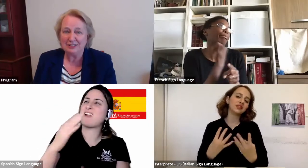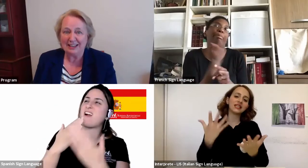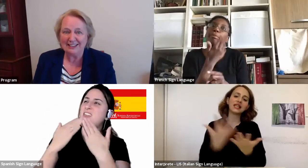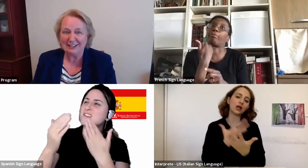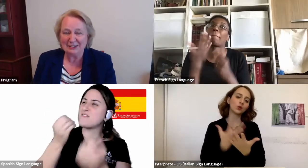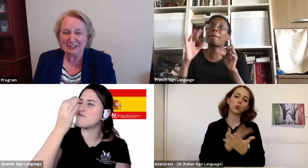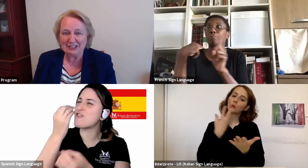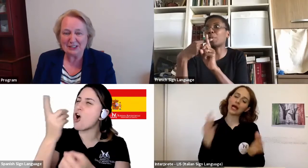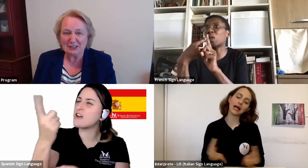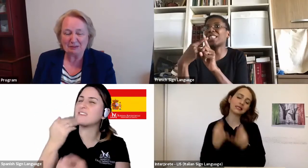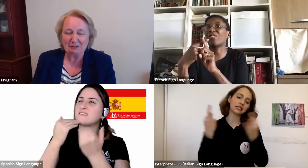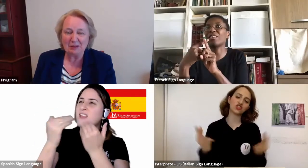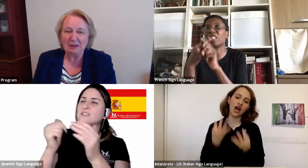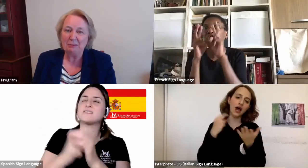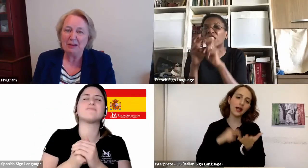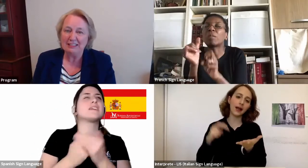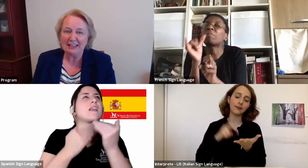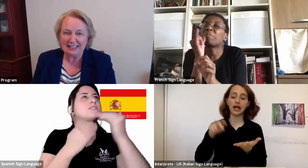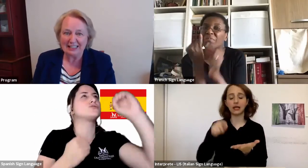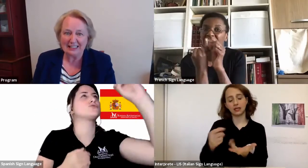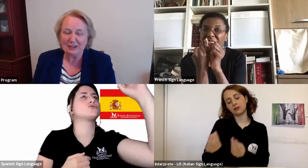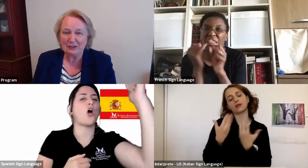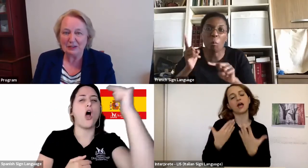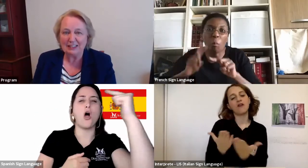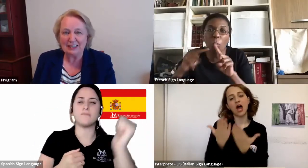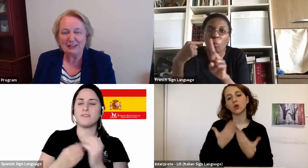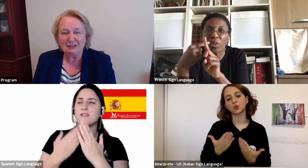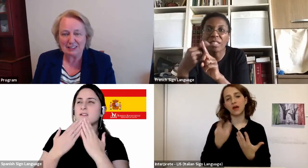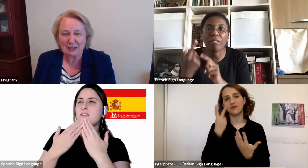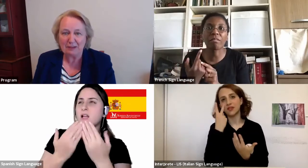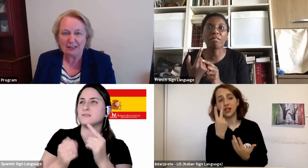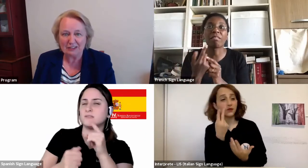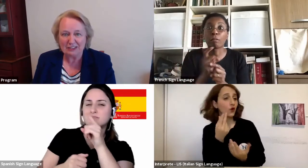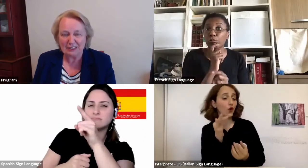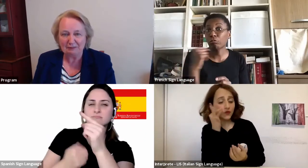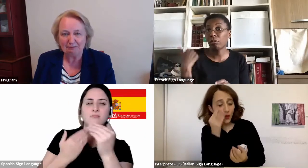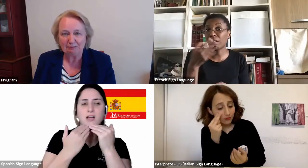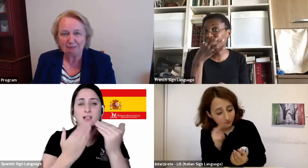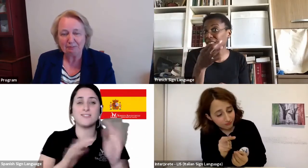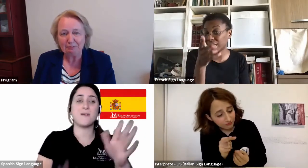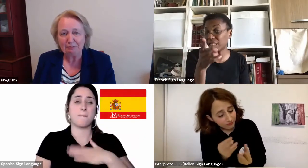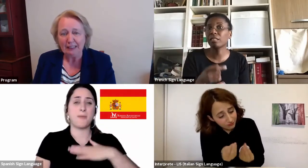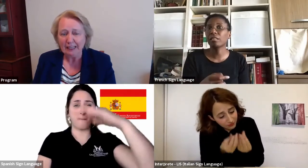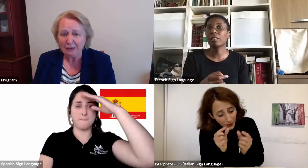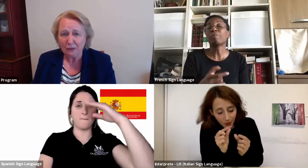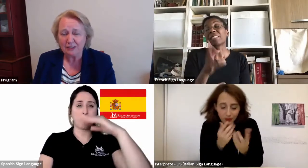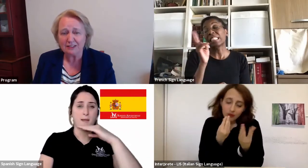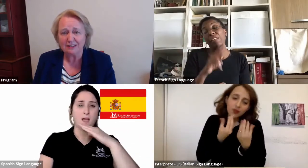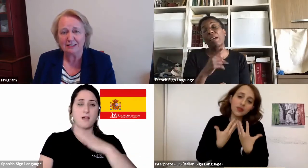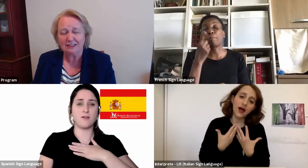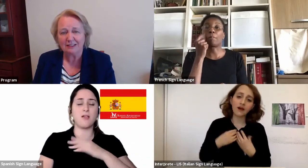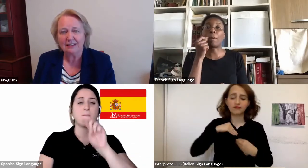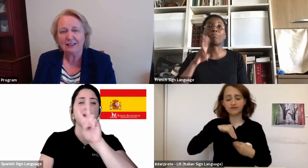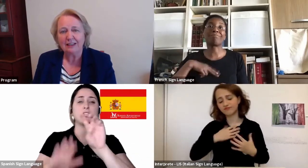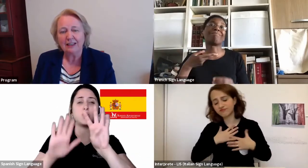As you said in your introduction, my dad died on the 29th of December last year. And in August